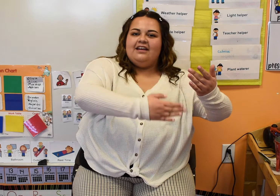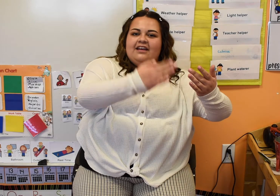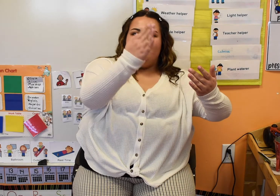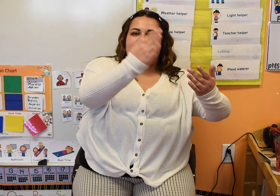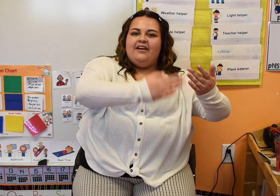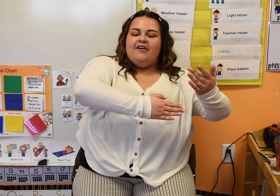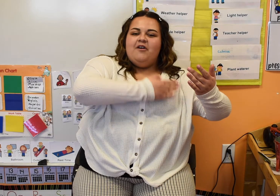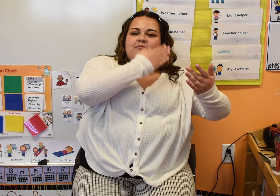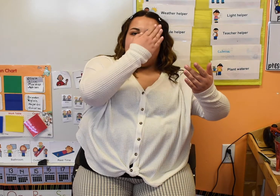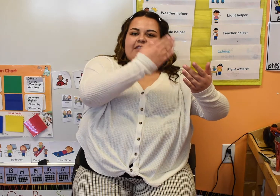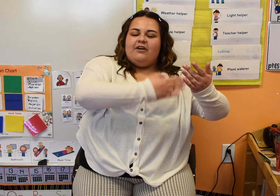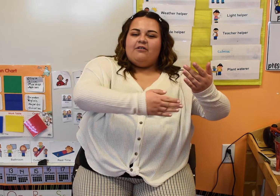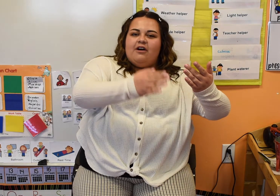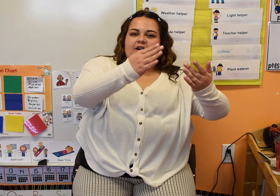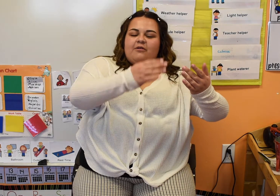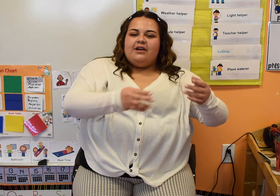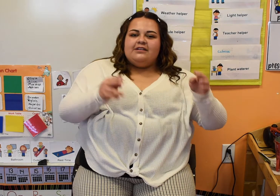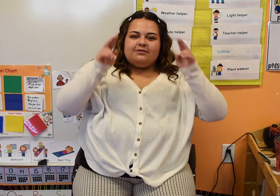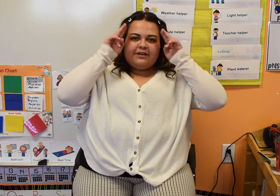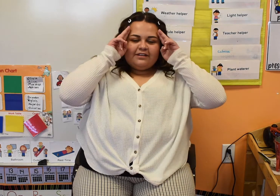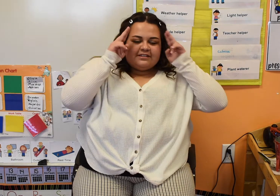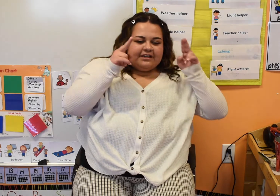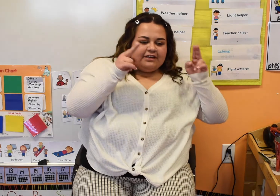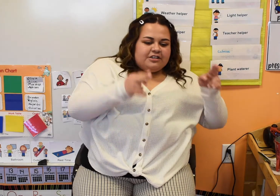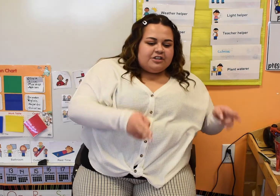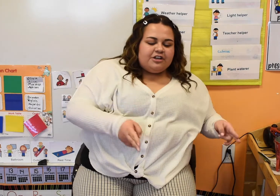May there always be teachers